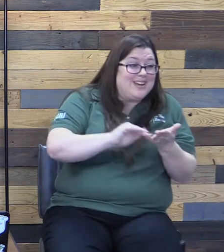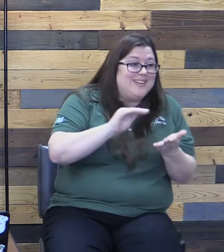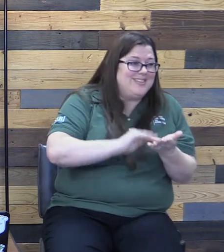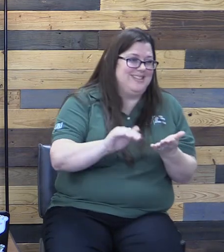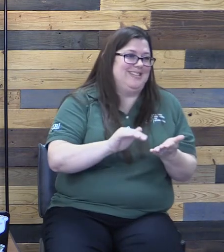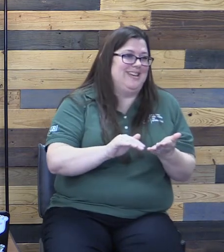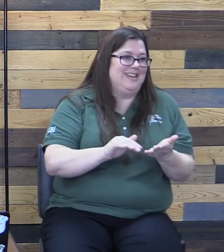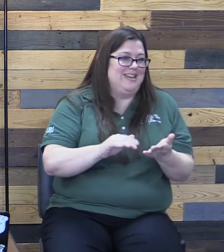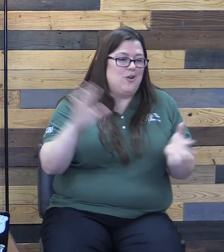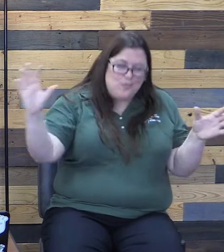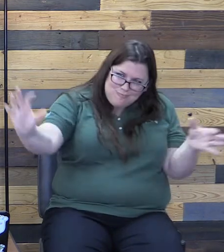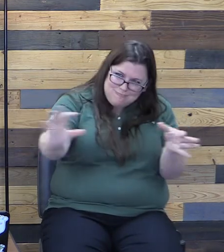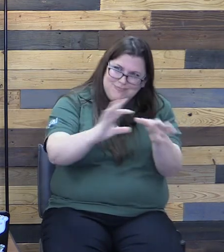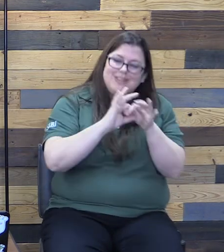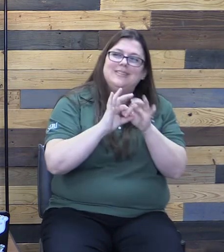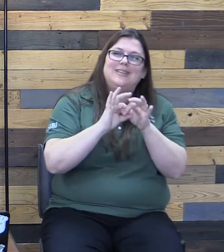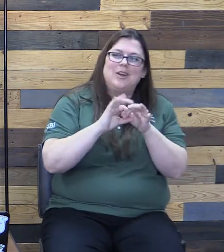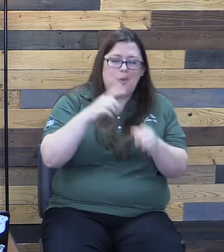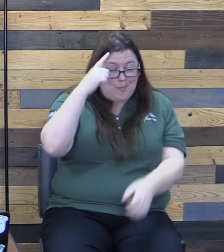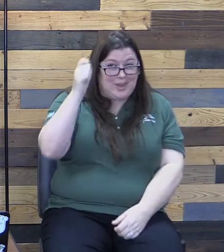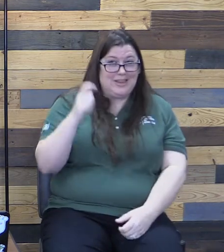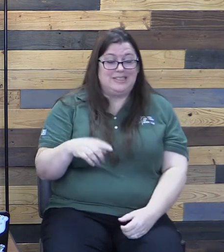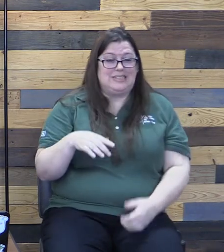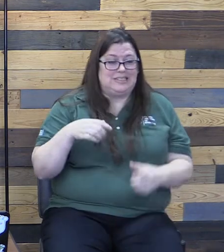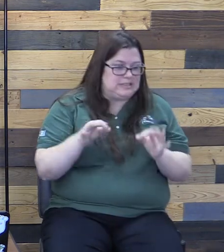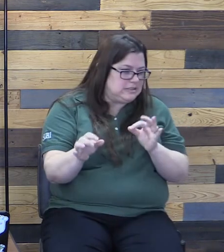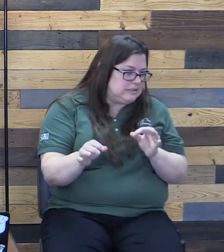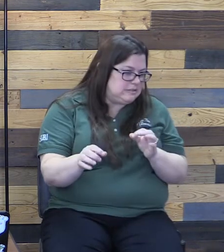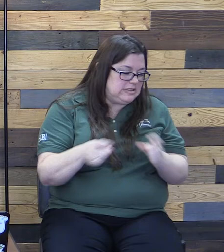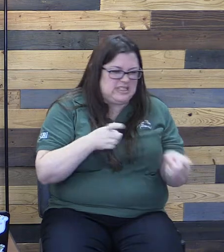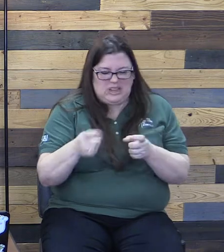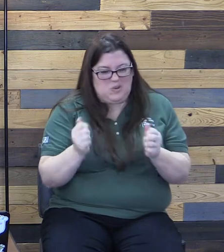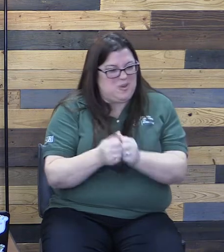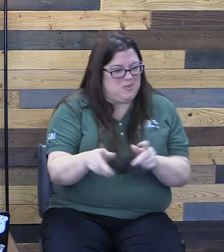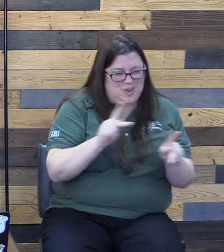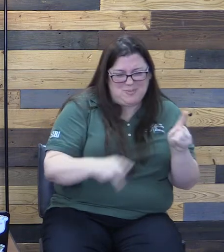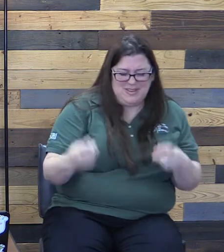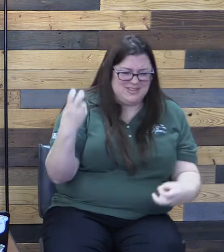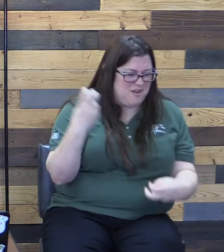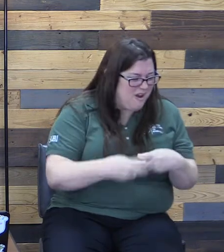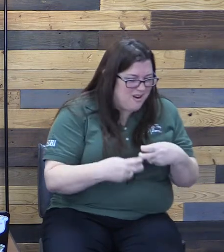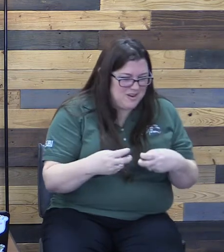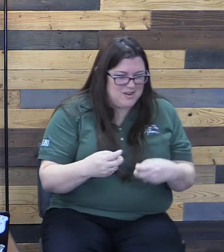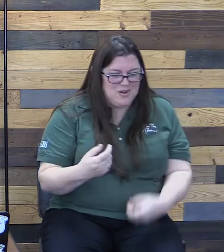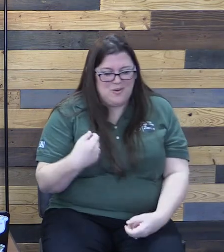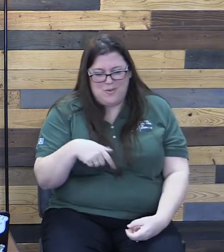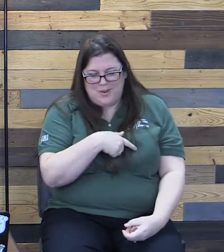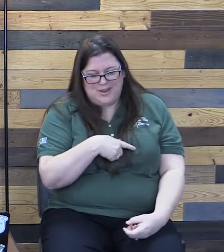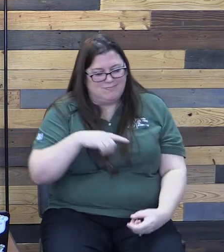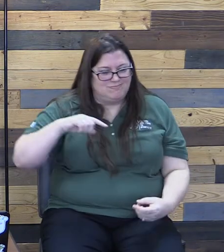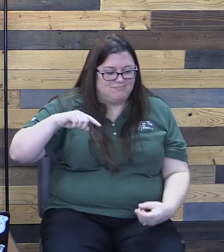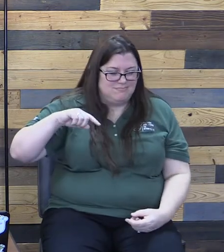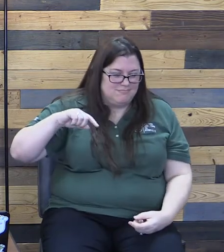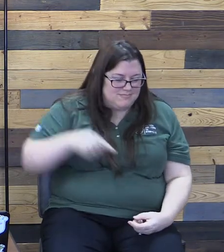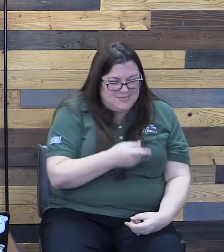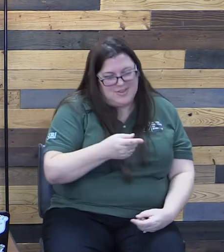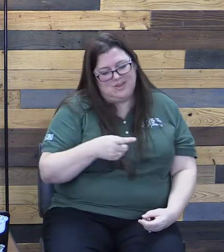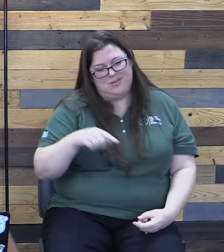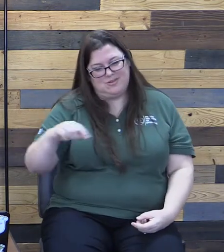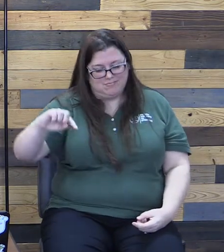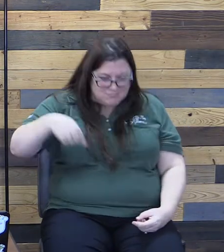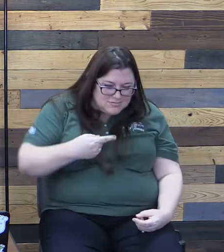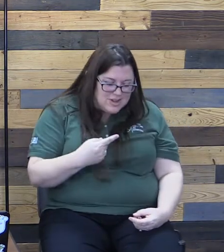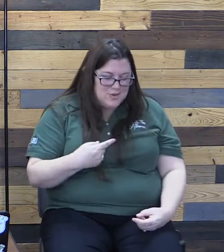He's gifted us reconciliation. Because dealing with people is hard. We rub each other the wrong way sometimes. We say things that are